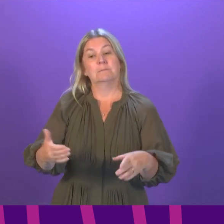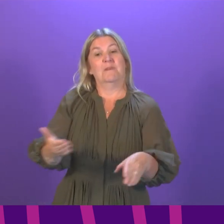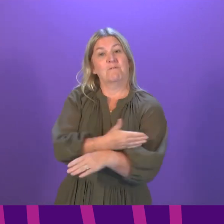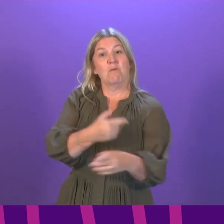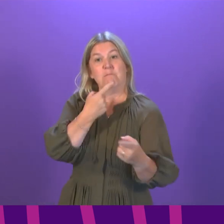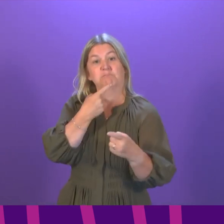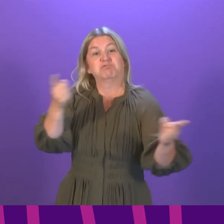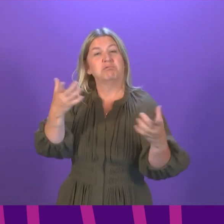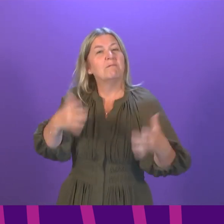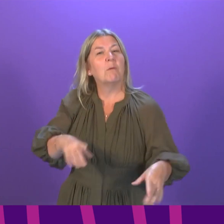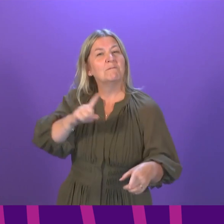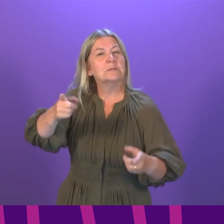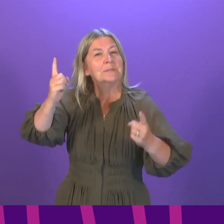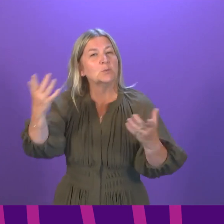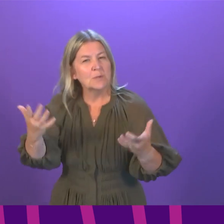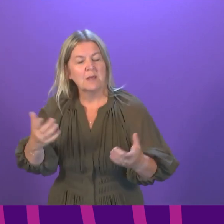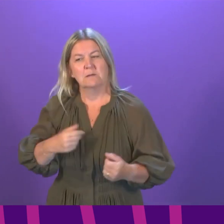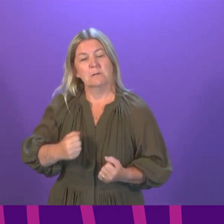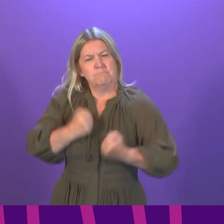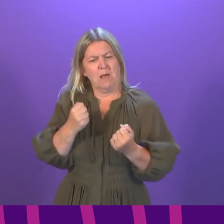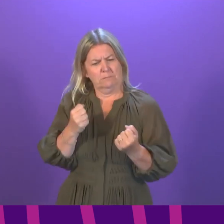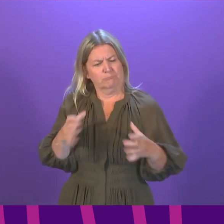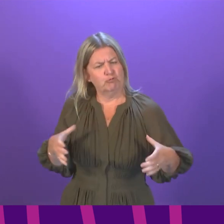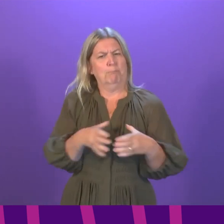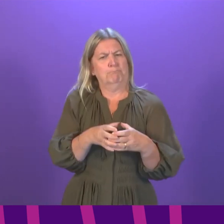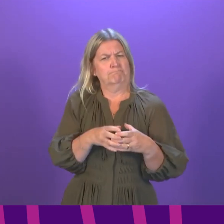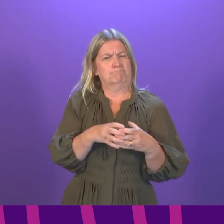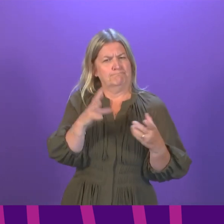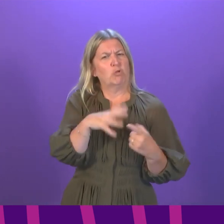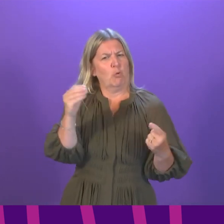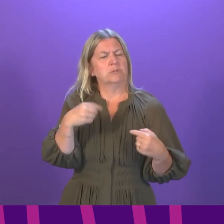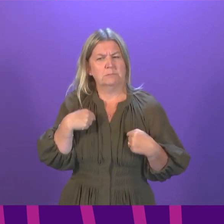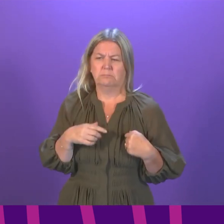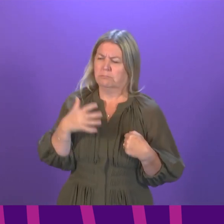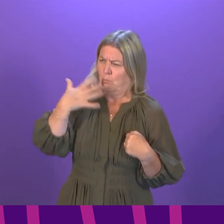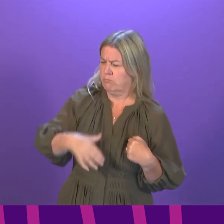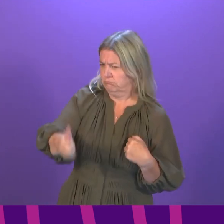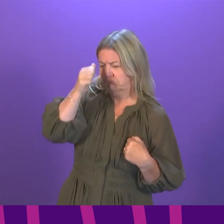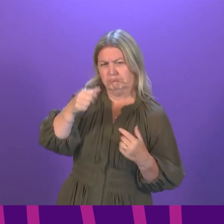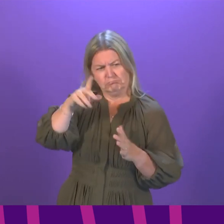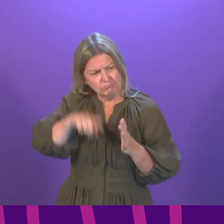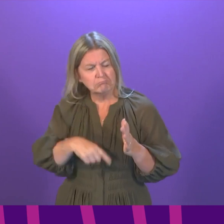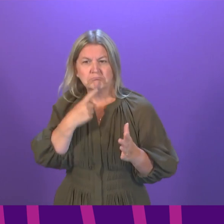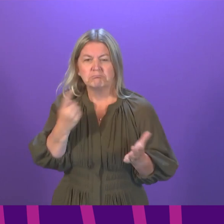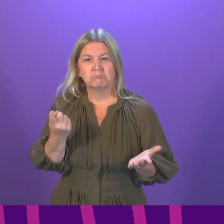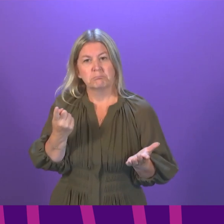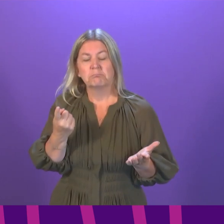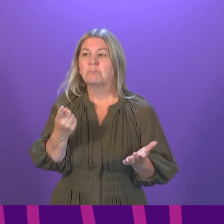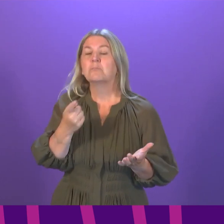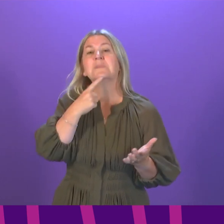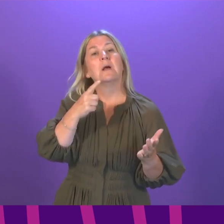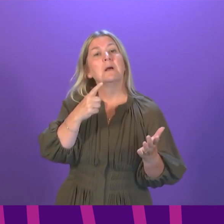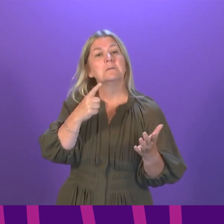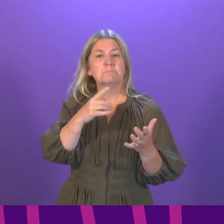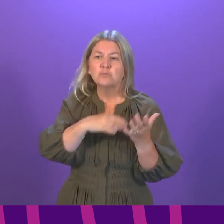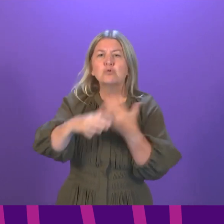party called for the easing of restrictions to happen as planned. We highlighted the need for rules on social distancing to be removed